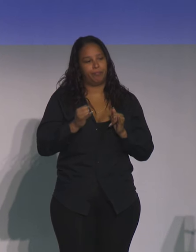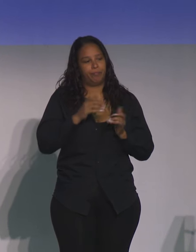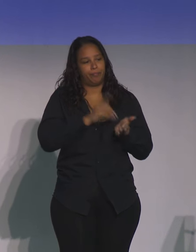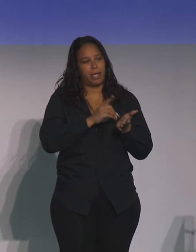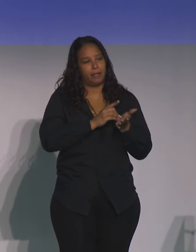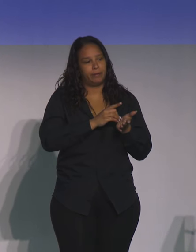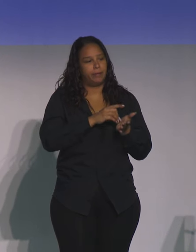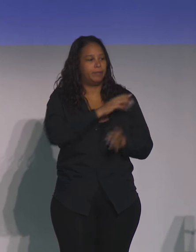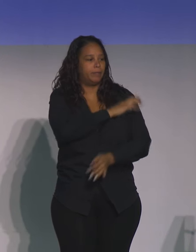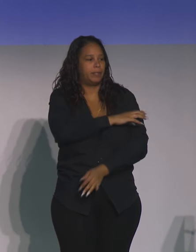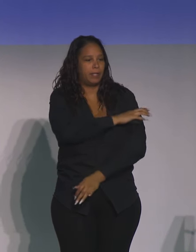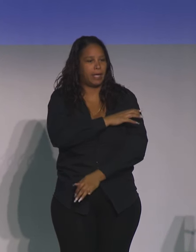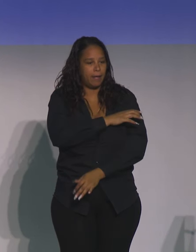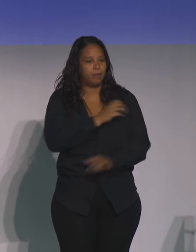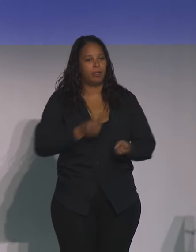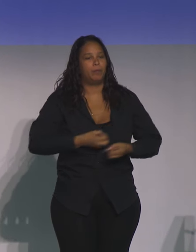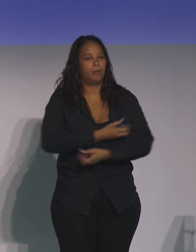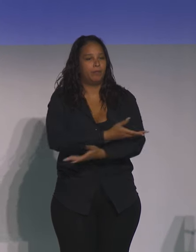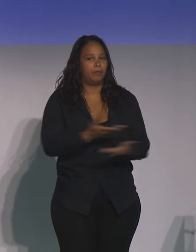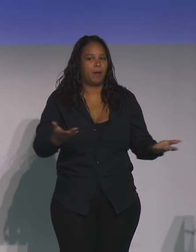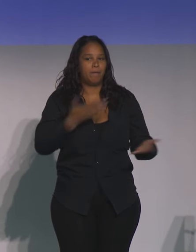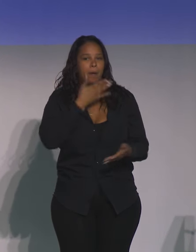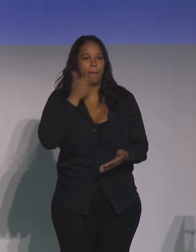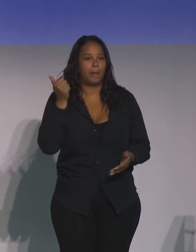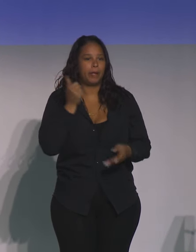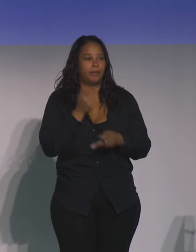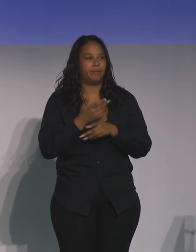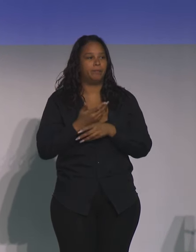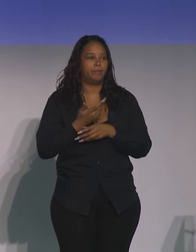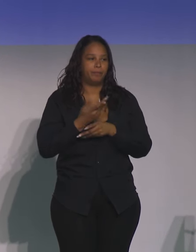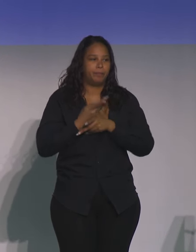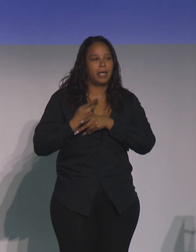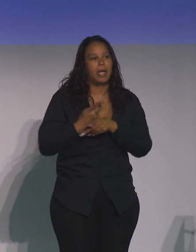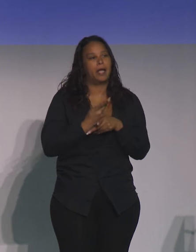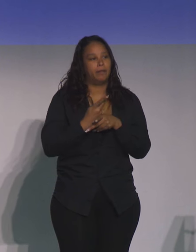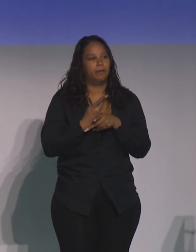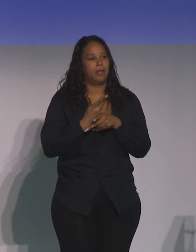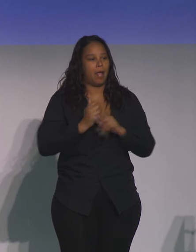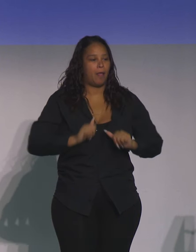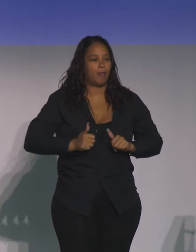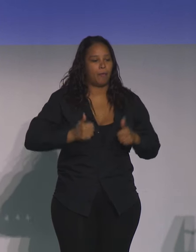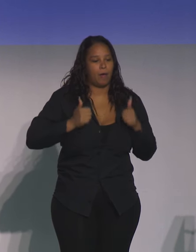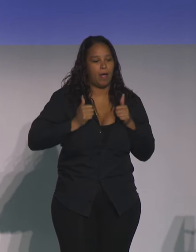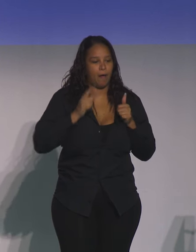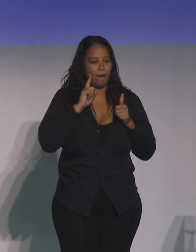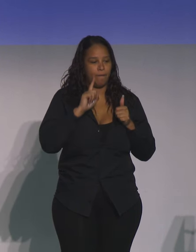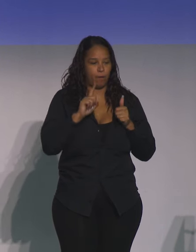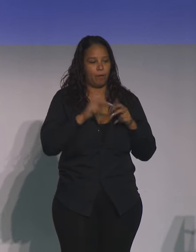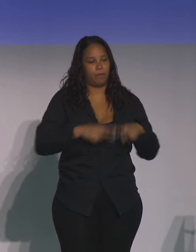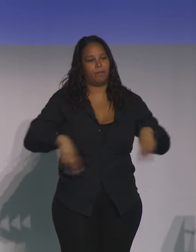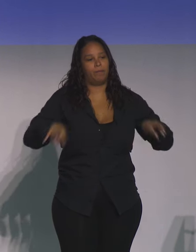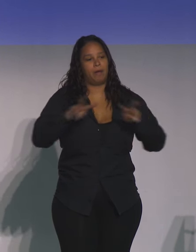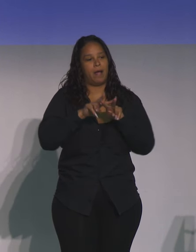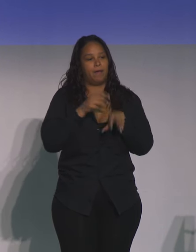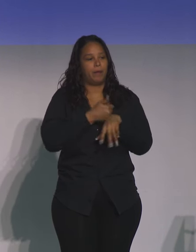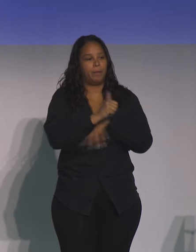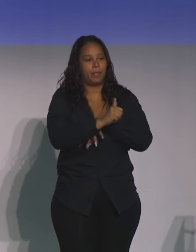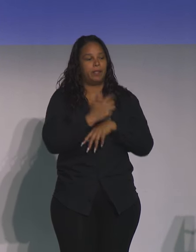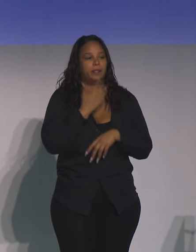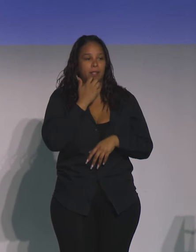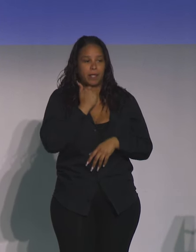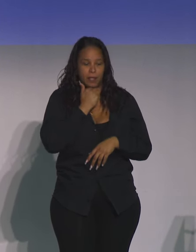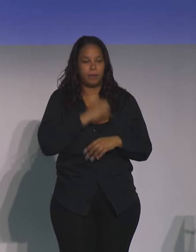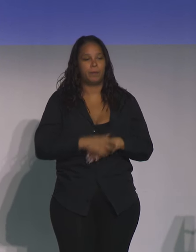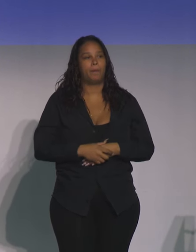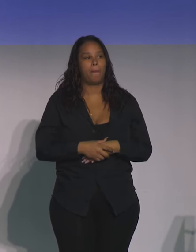clinics deliver better quality care to their patients and thrive for value-based care. Prior to